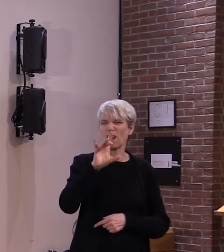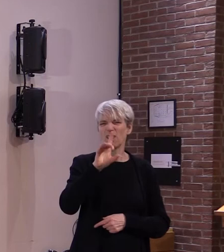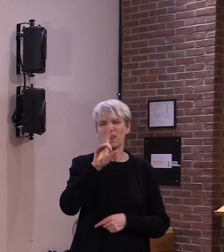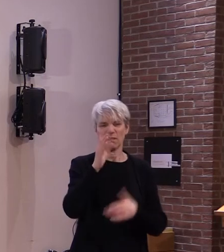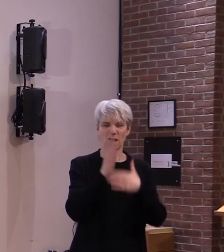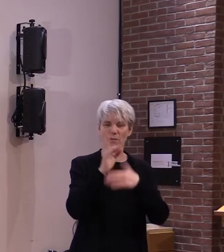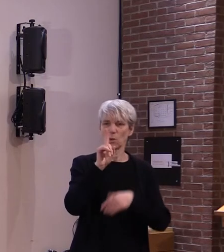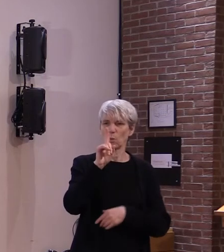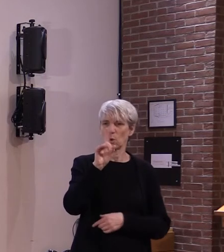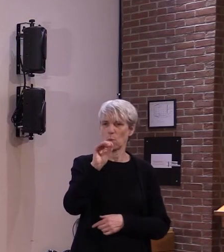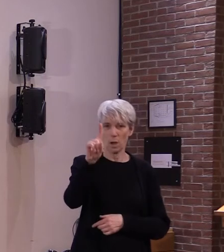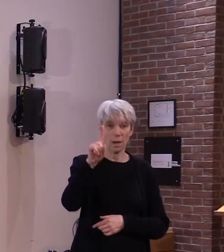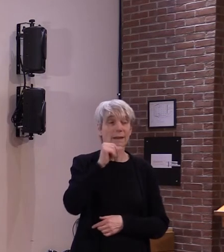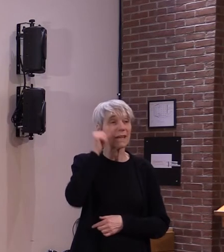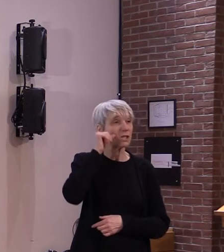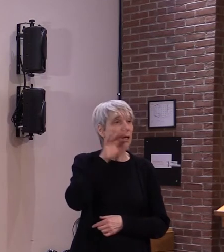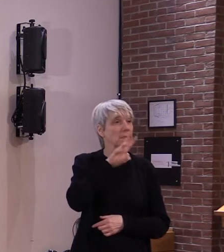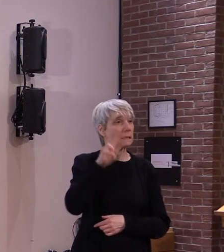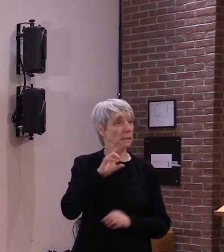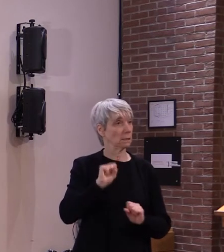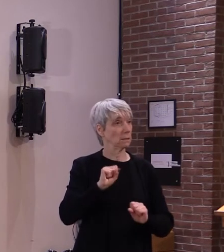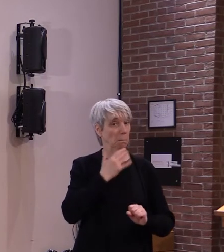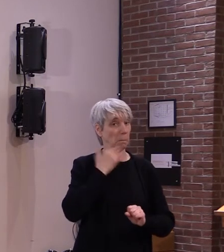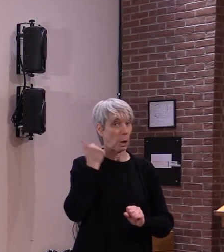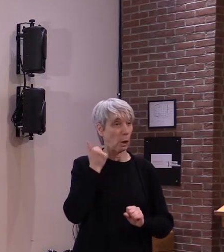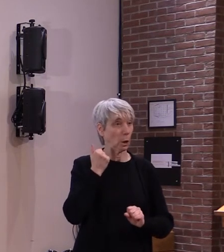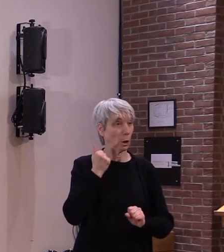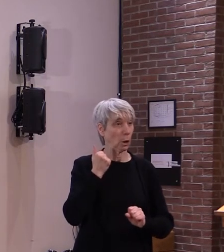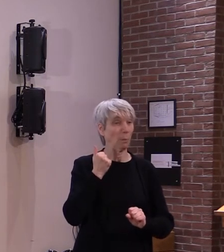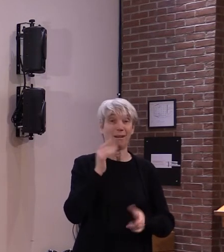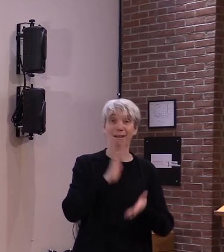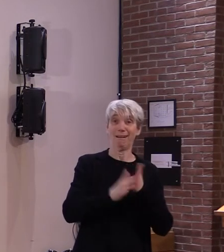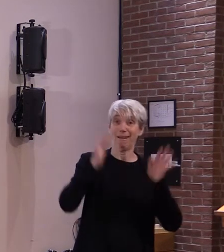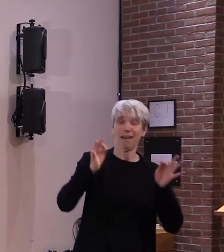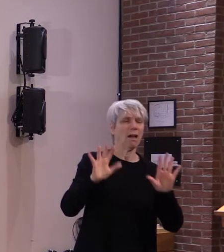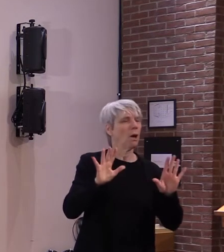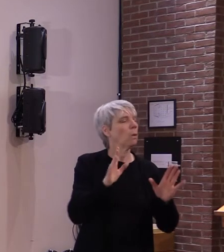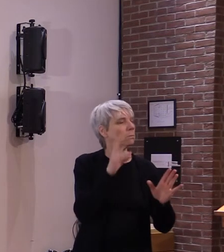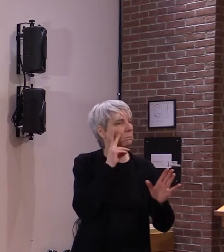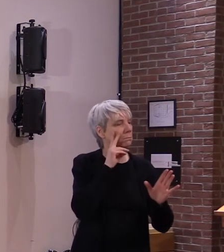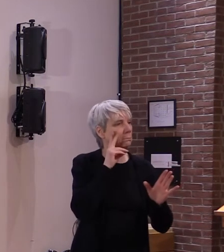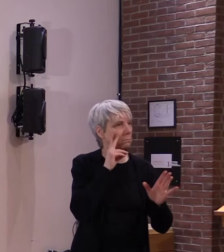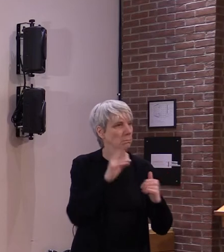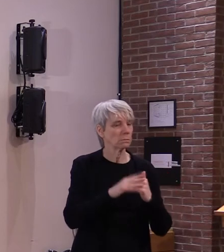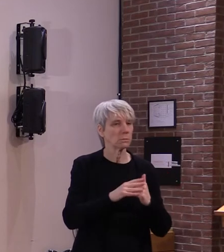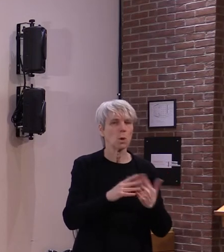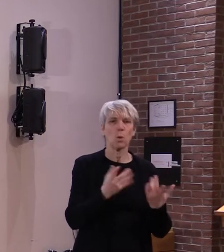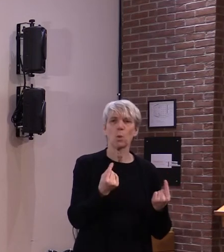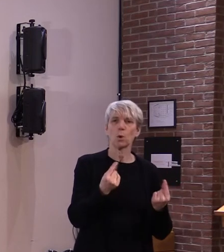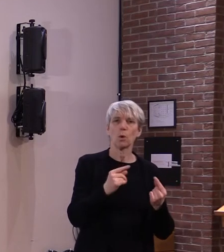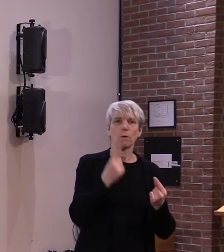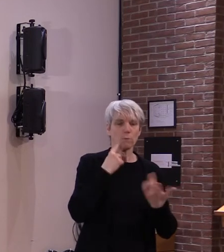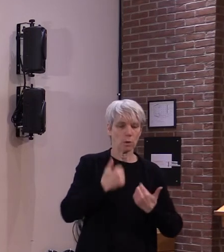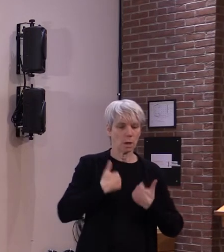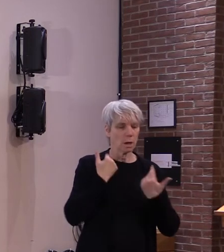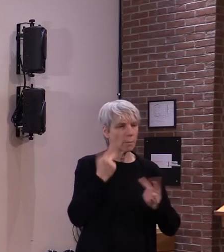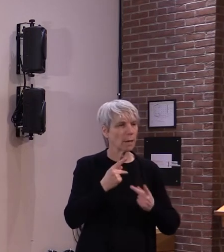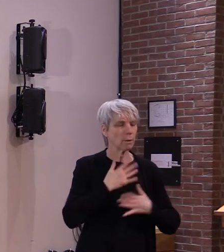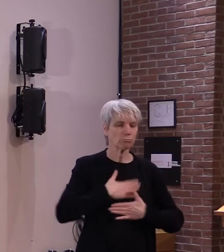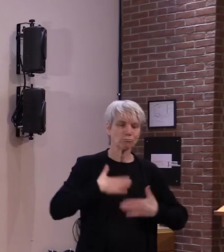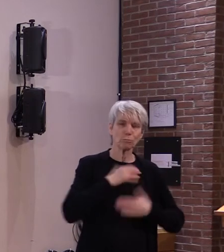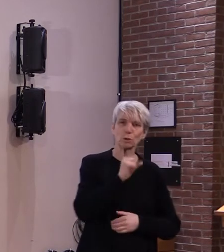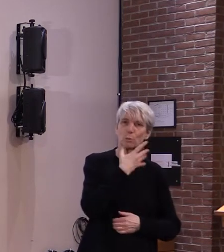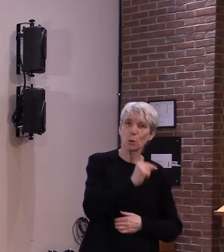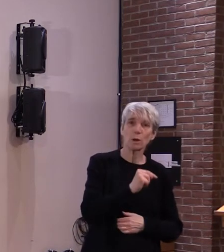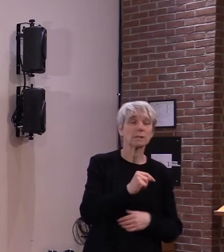continues and uh as we contemplate youth sports and what to do about the uh the holidays all of that will factor in but it's